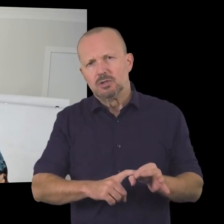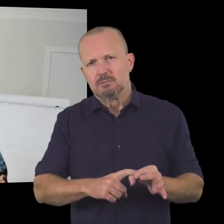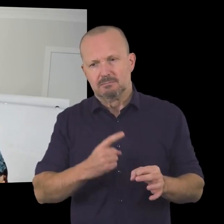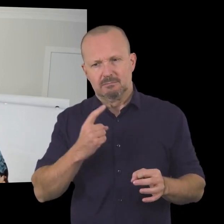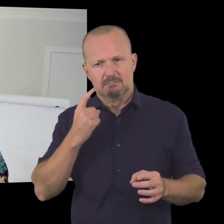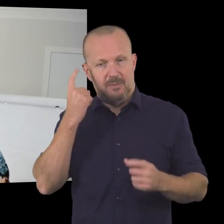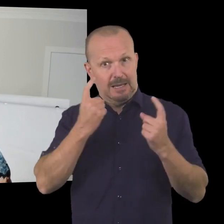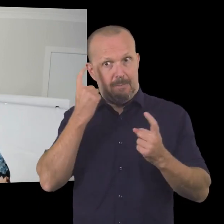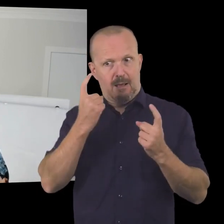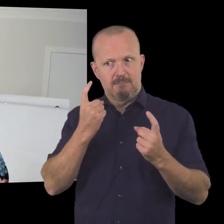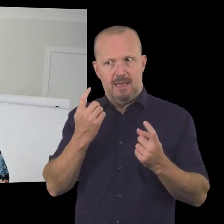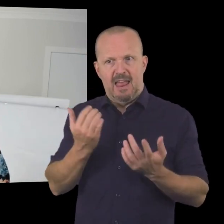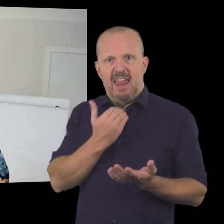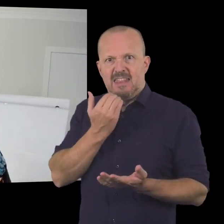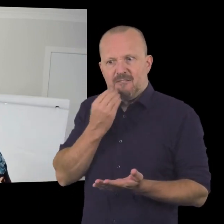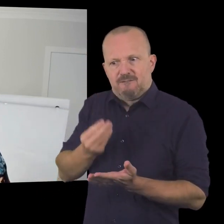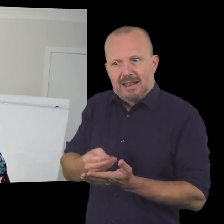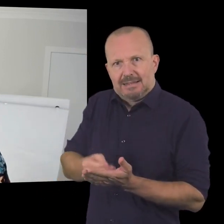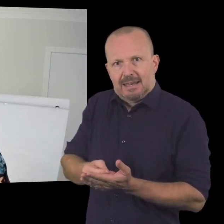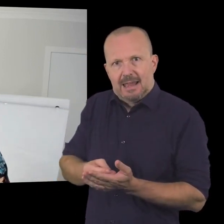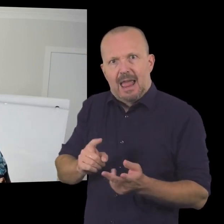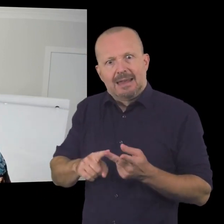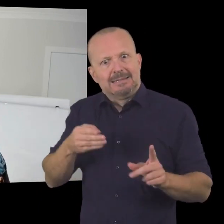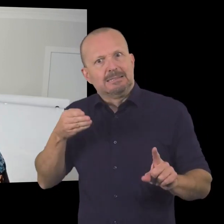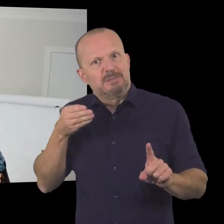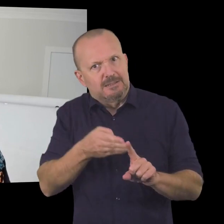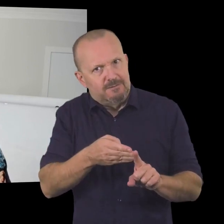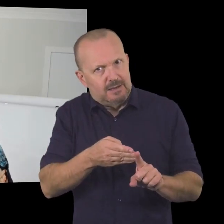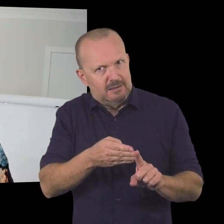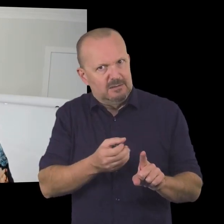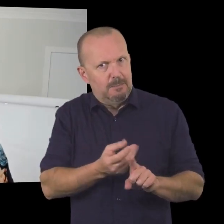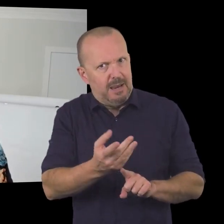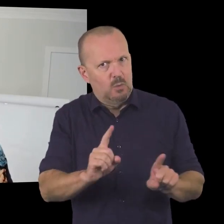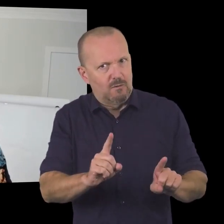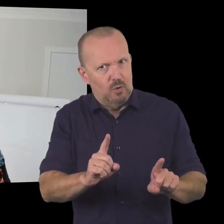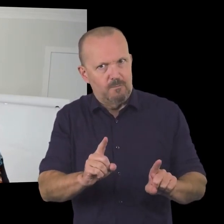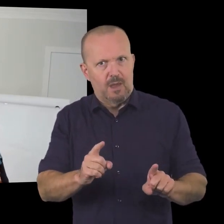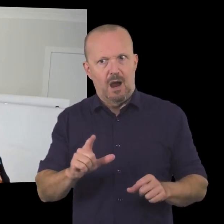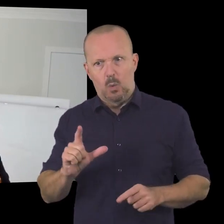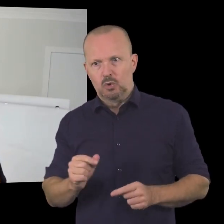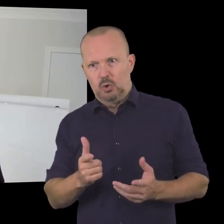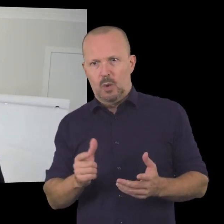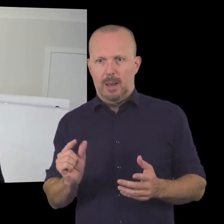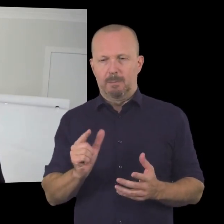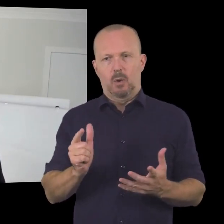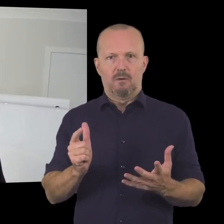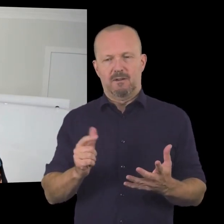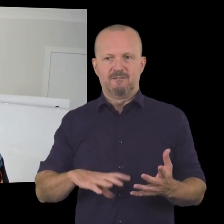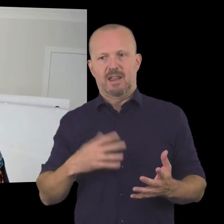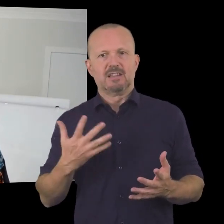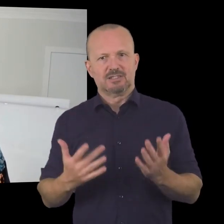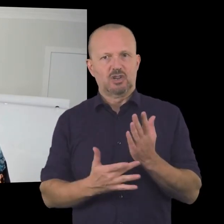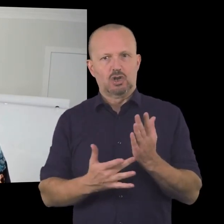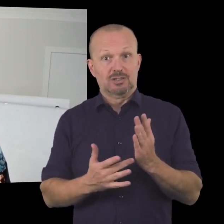having enough funds and being specific in terms of how you spend your money uh we're going to do a bit of wizzy bang technology right now